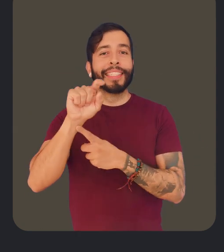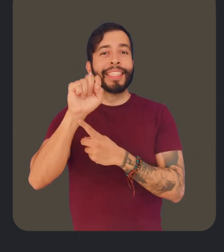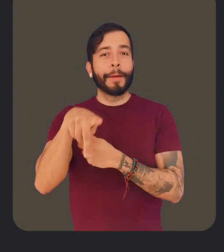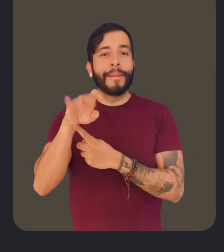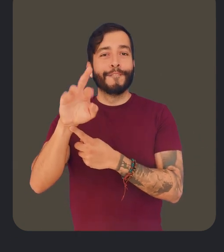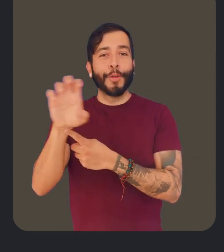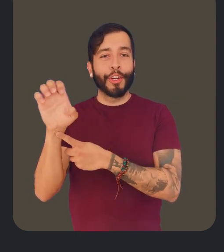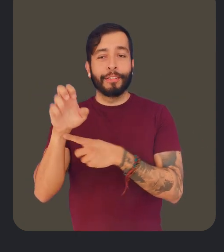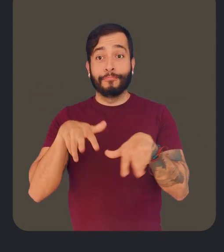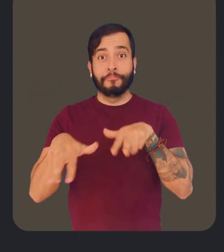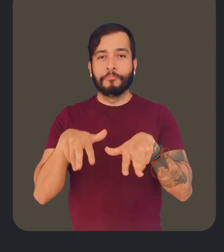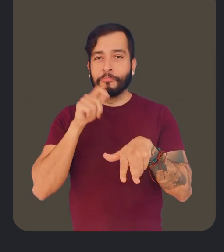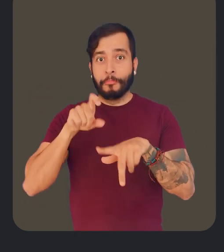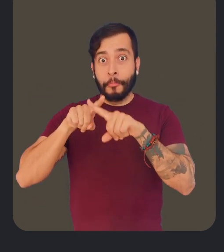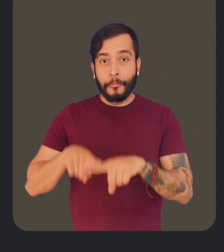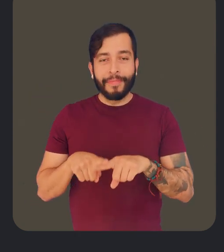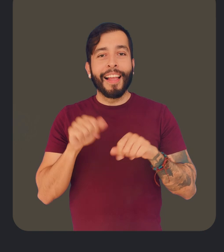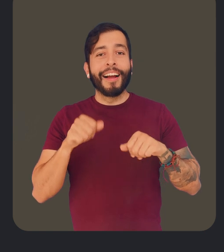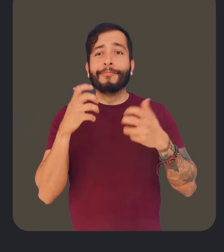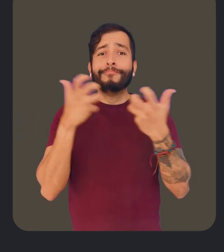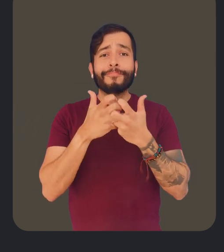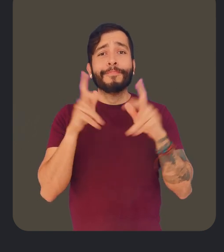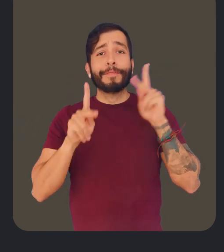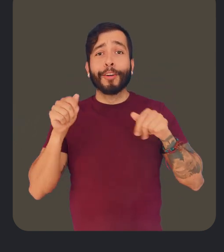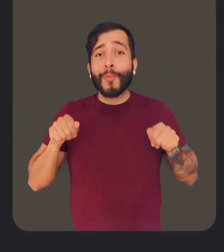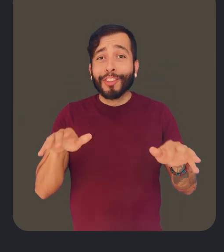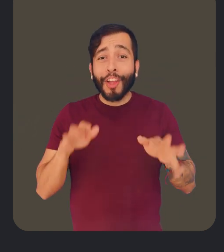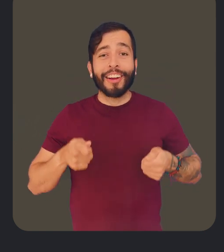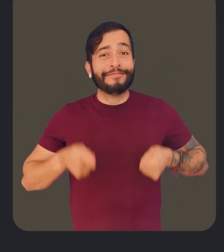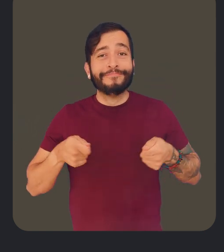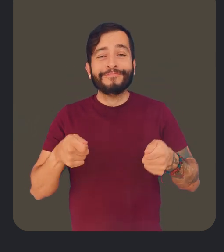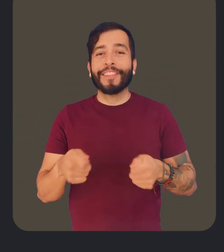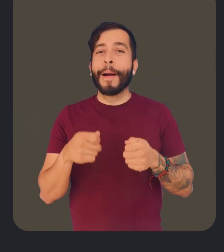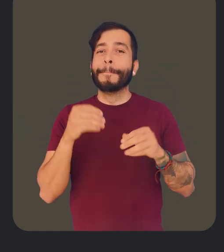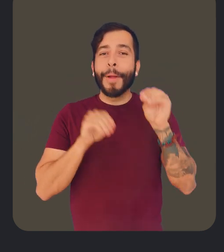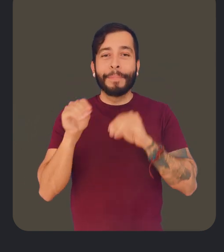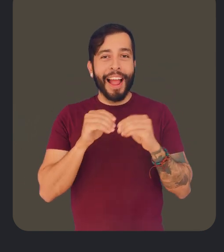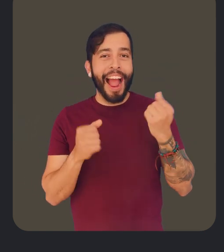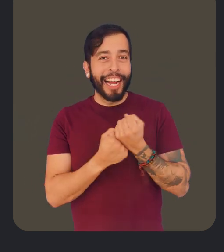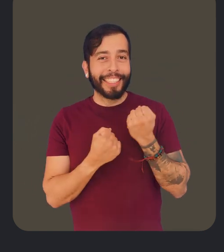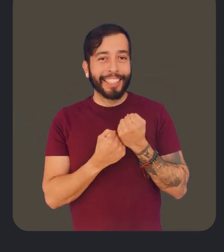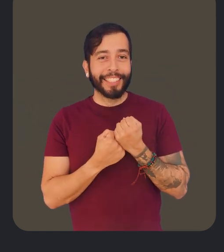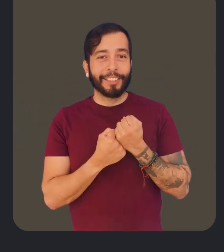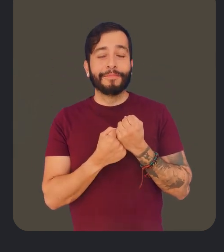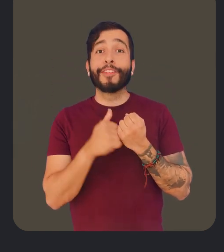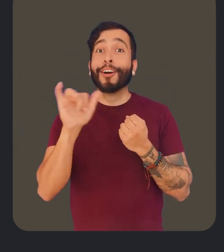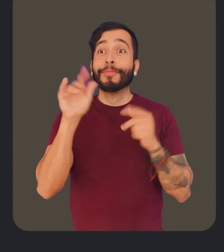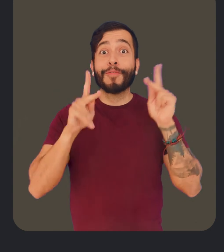-free directions. Accessible walking routes can be helpful for people who use wheelchairs, crutches, or other mobility aids, as well as